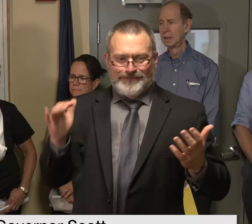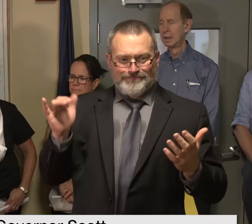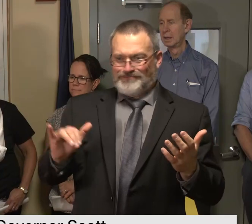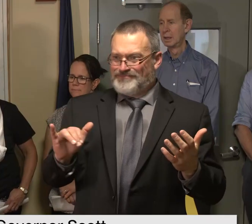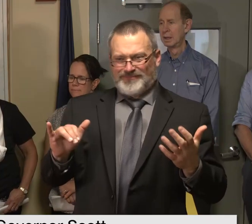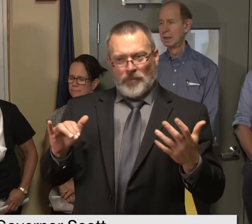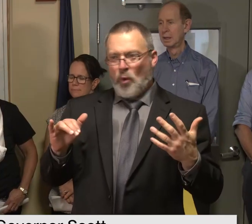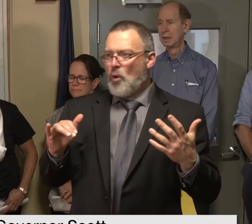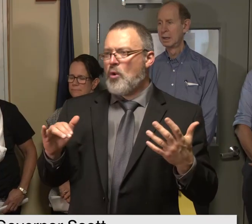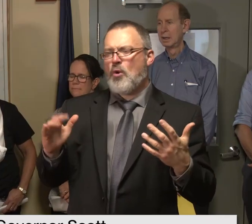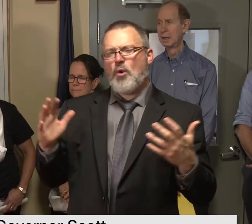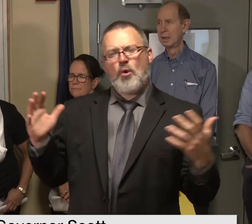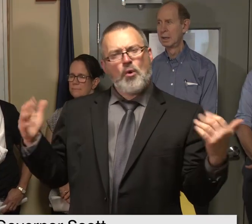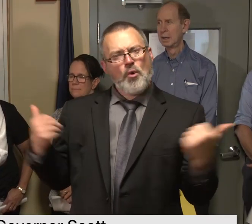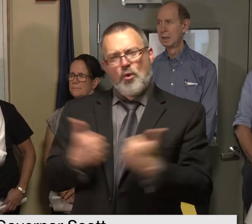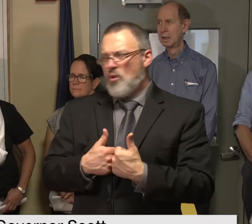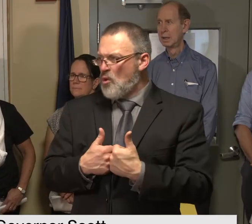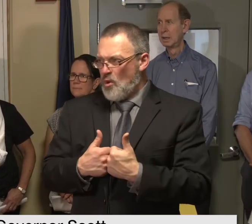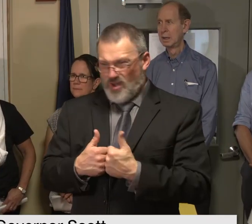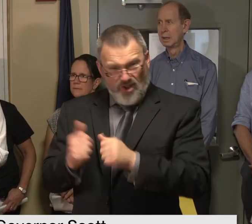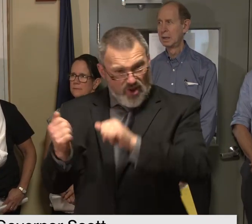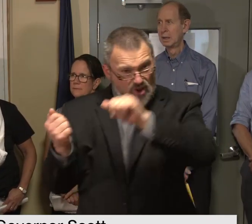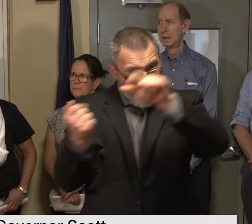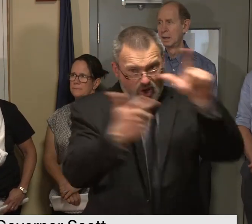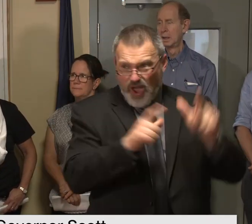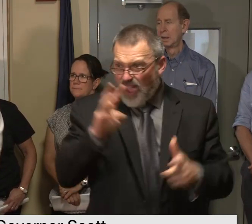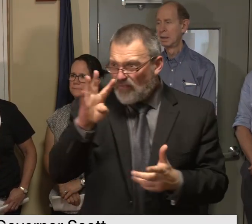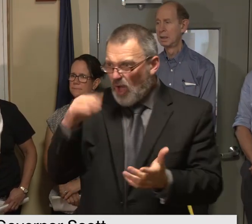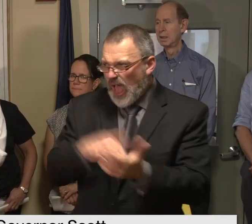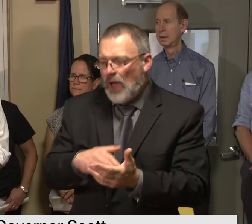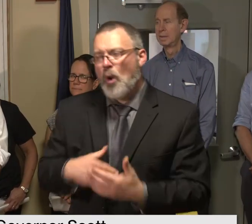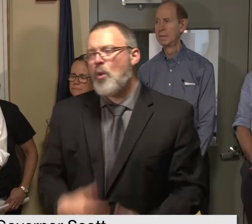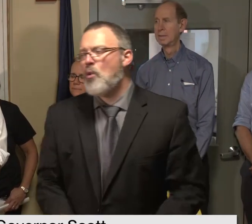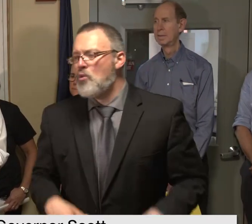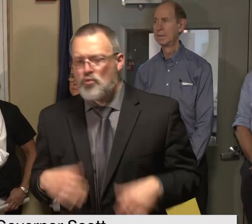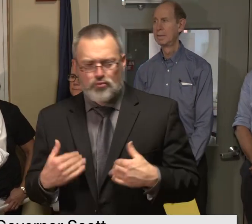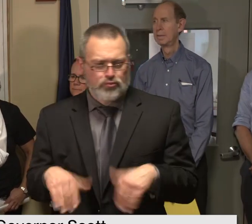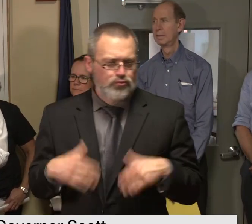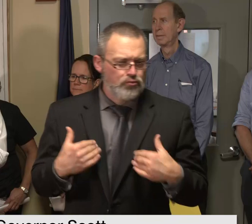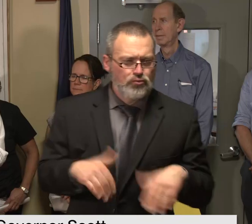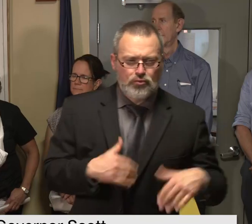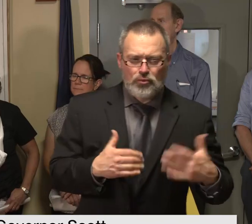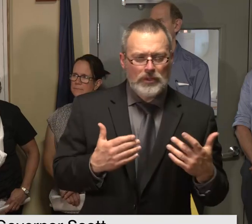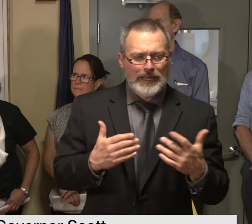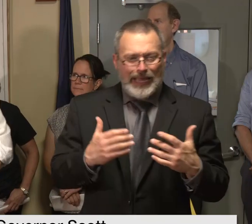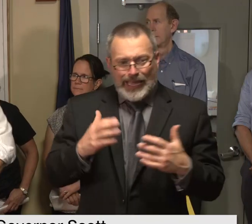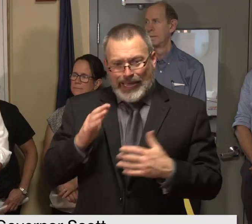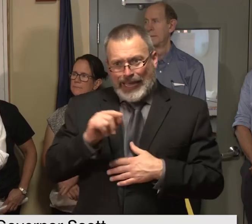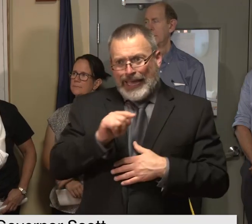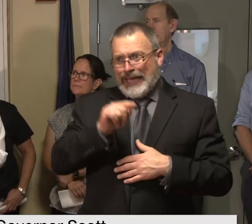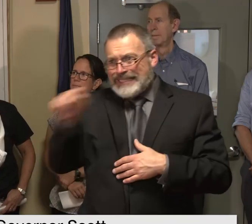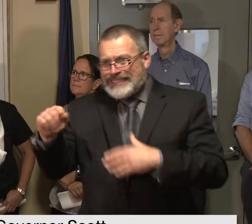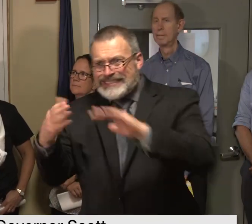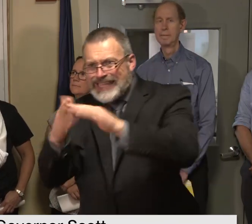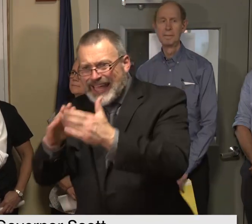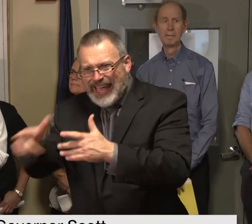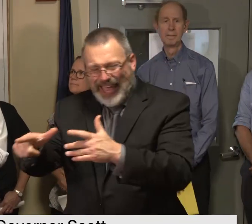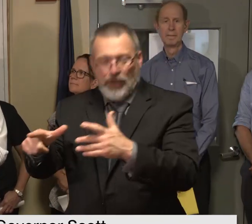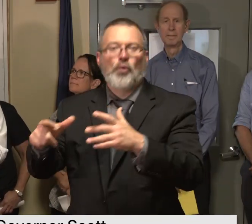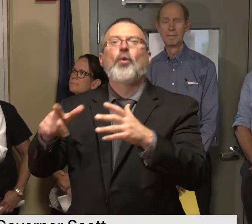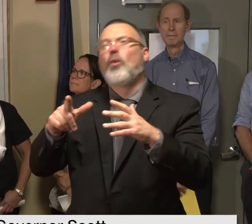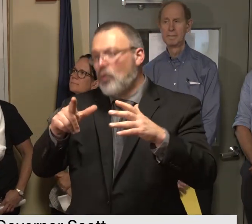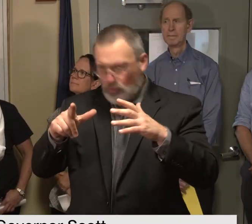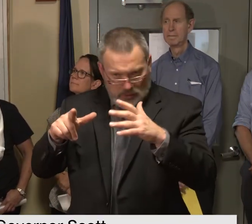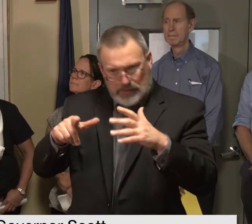say it's even more difficult for towns we work with towns we grant money not just what i spoke about today but we have other funds through our better back roads program and